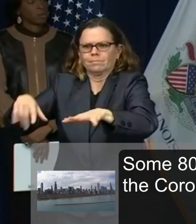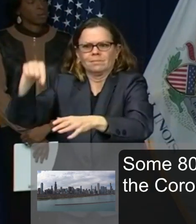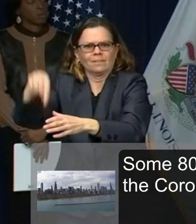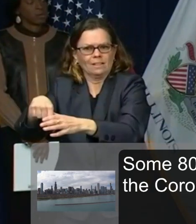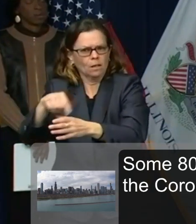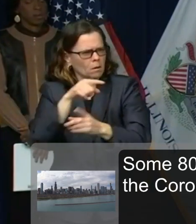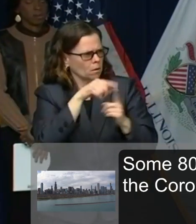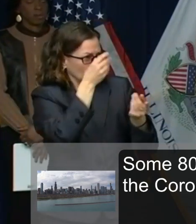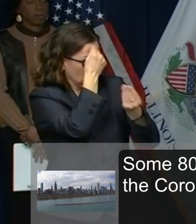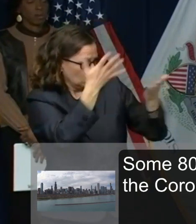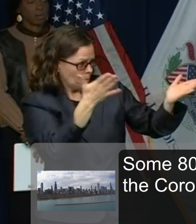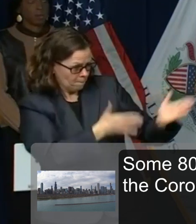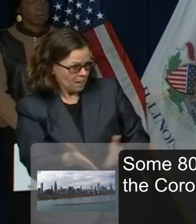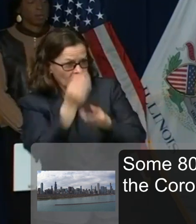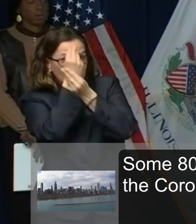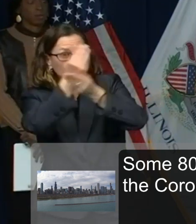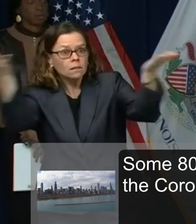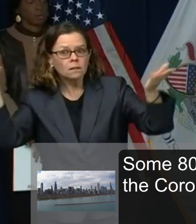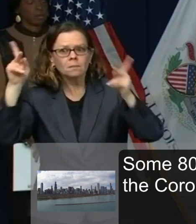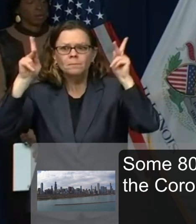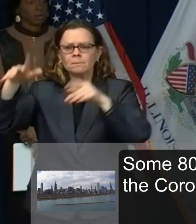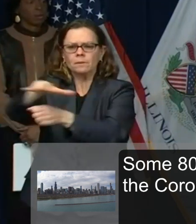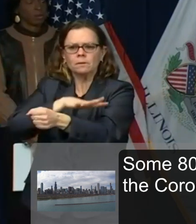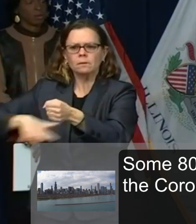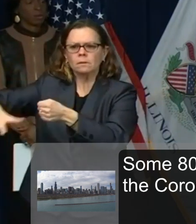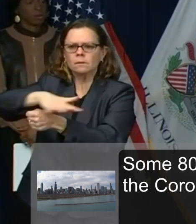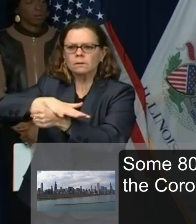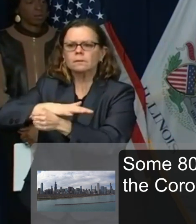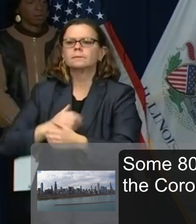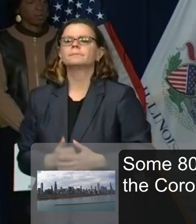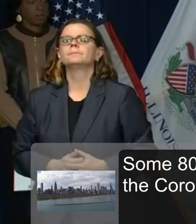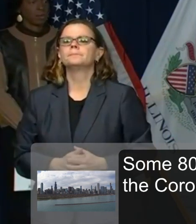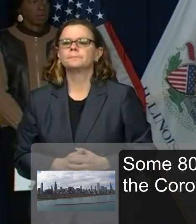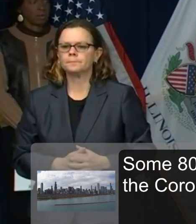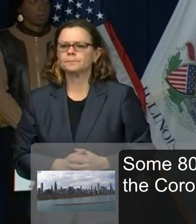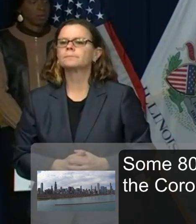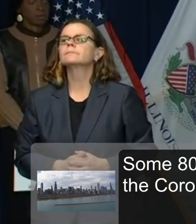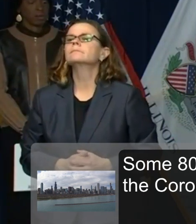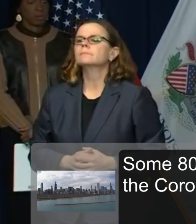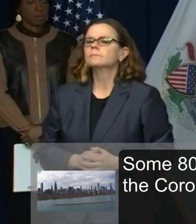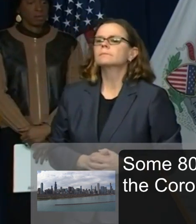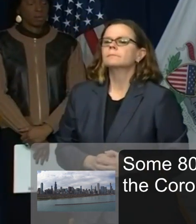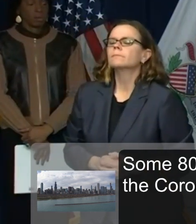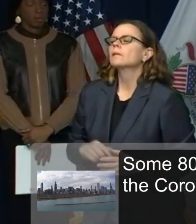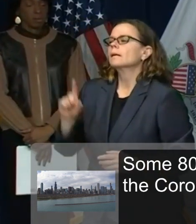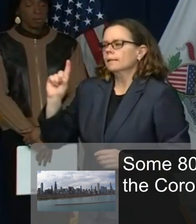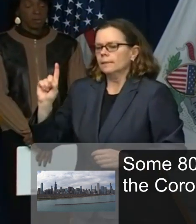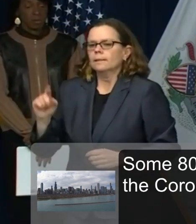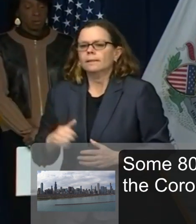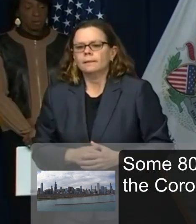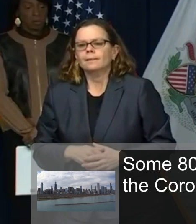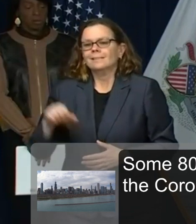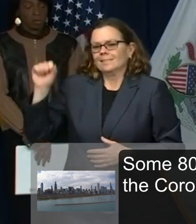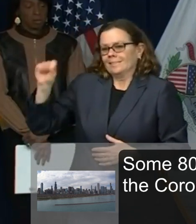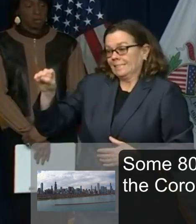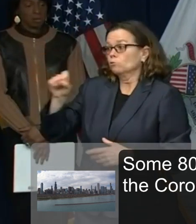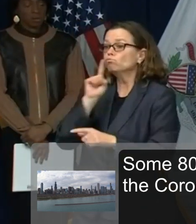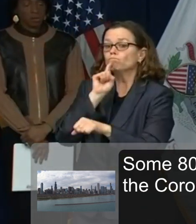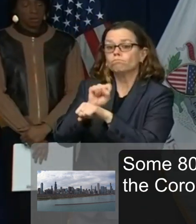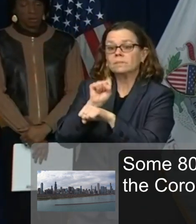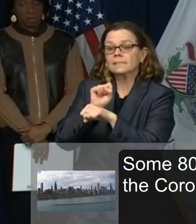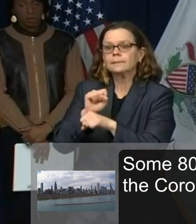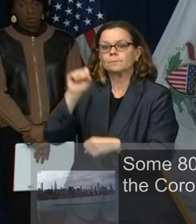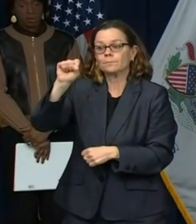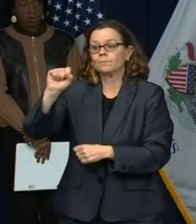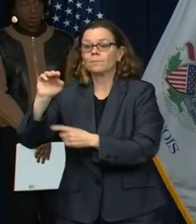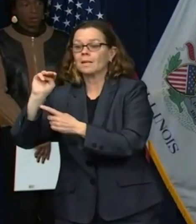to Dr. Zike, just from a public health perspective. I'll just say that that it is true that the local County Department of